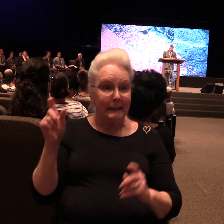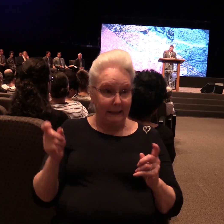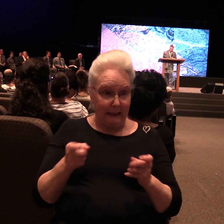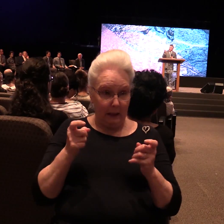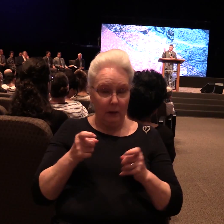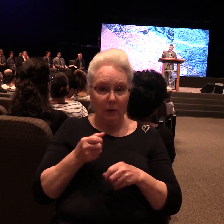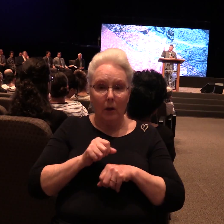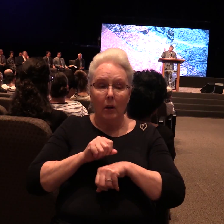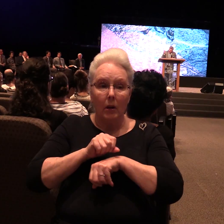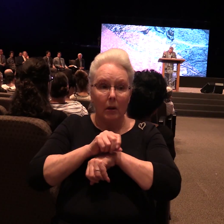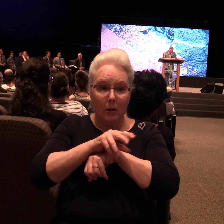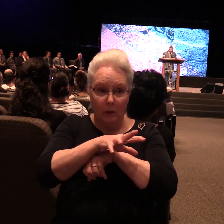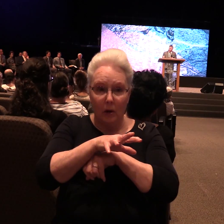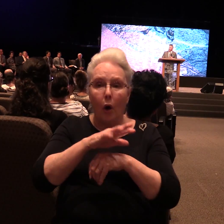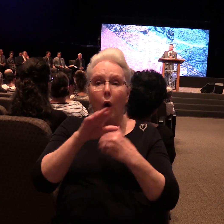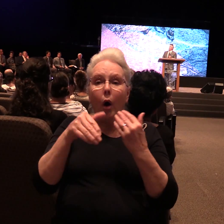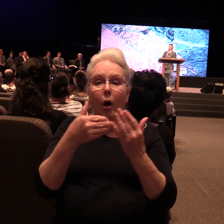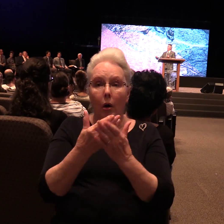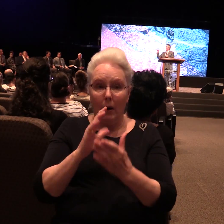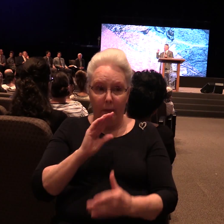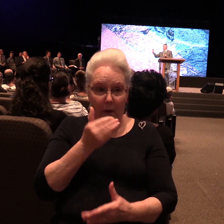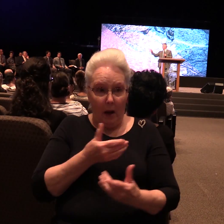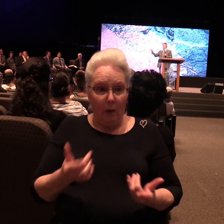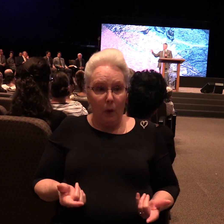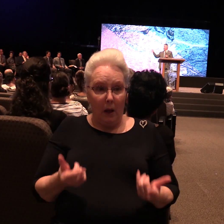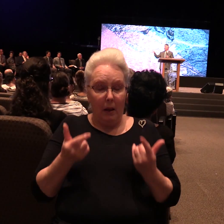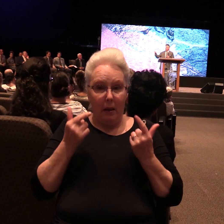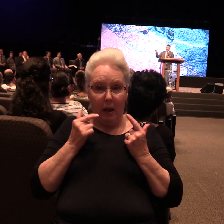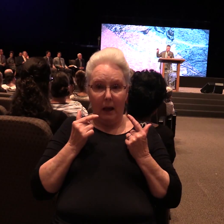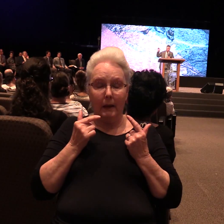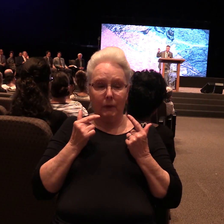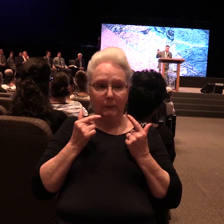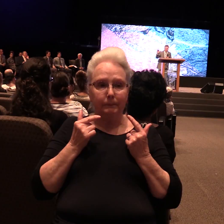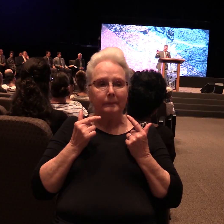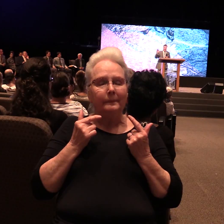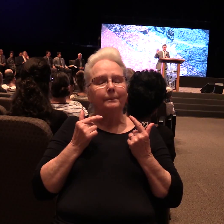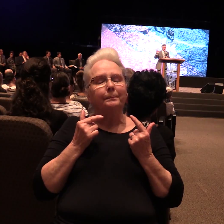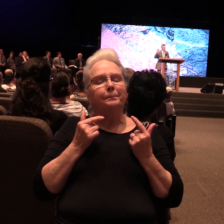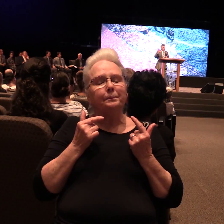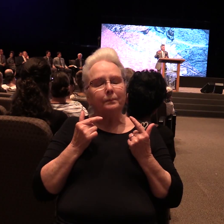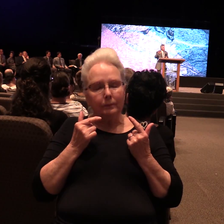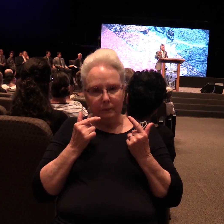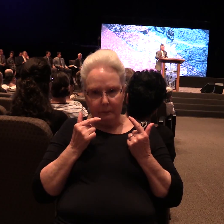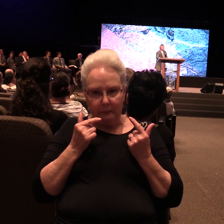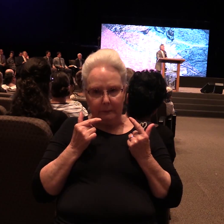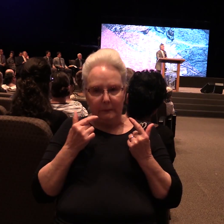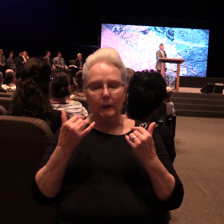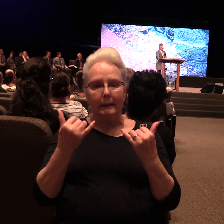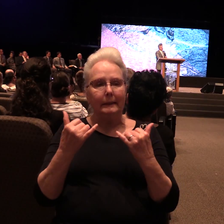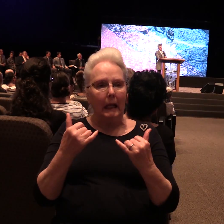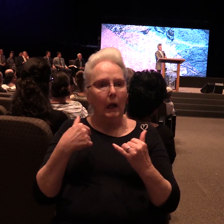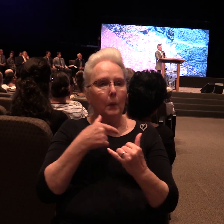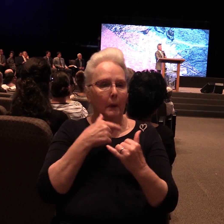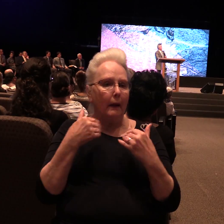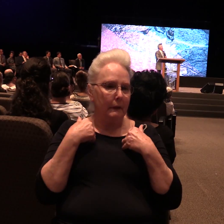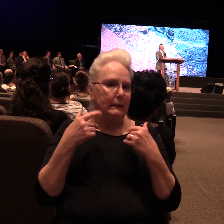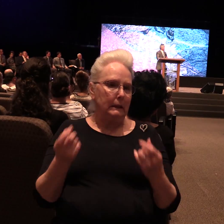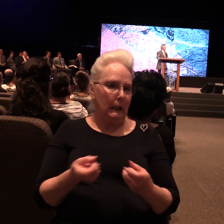Adam eats of the tree of knowledge of good and evil, The law of entropy is introduced into the equation of creation.